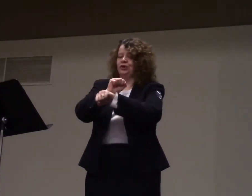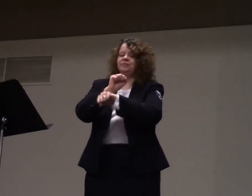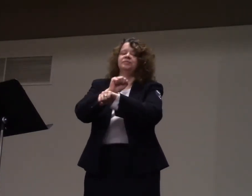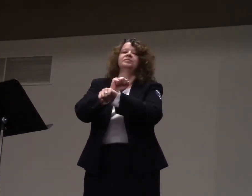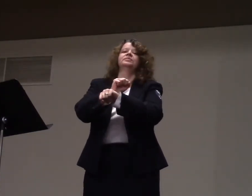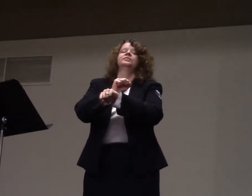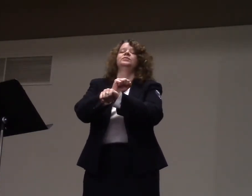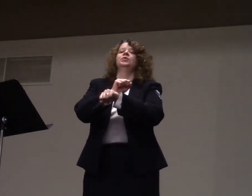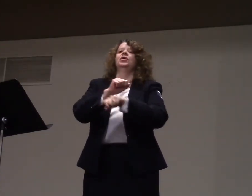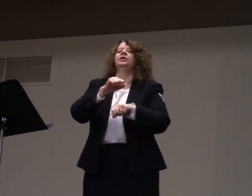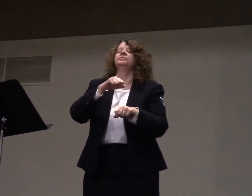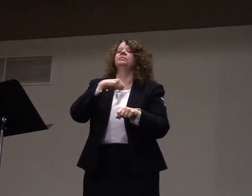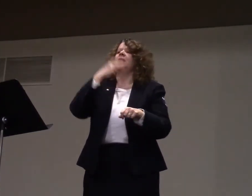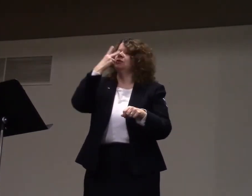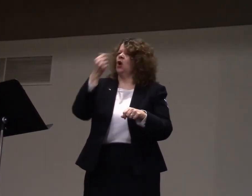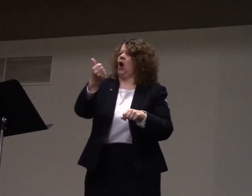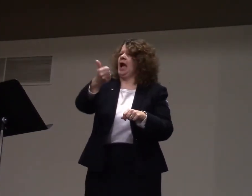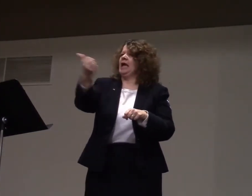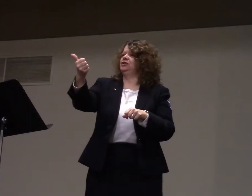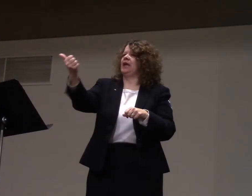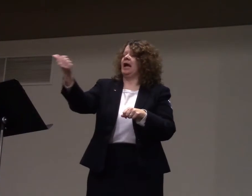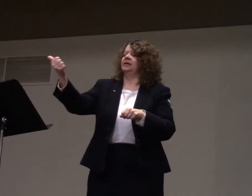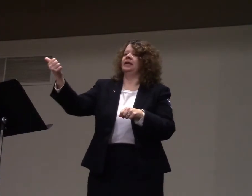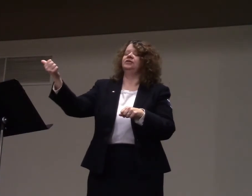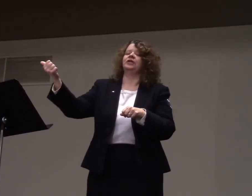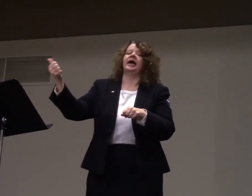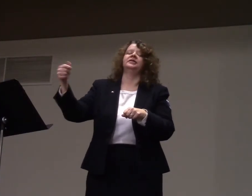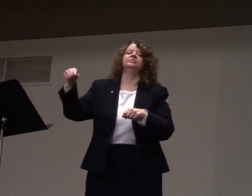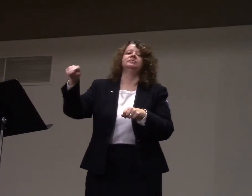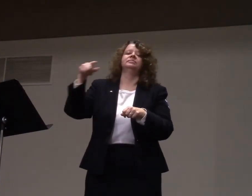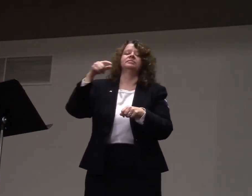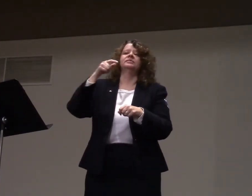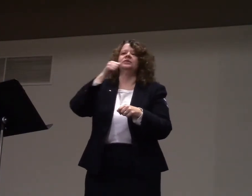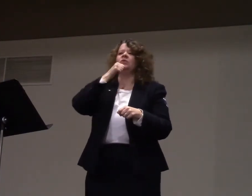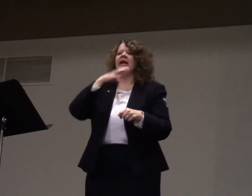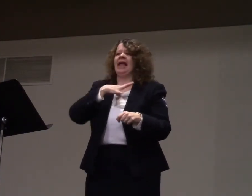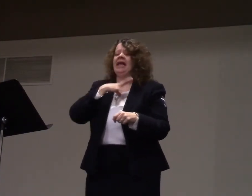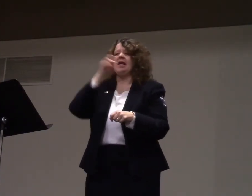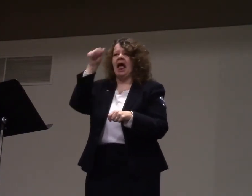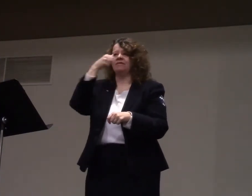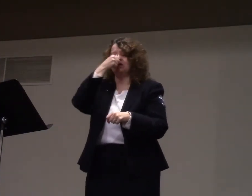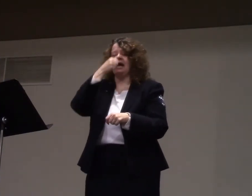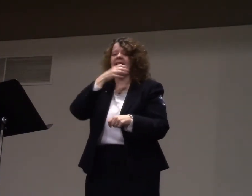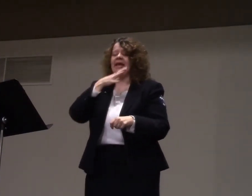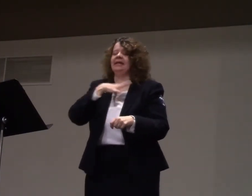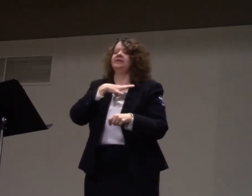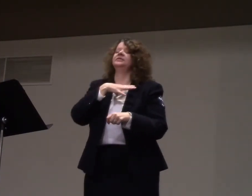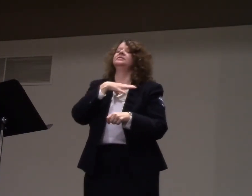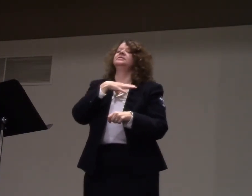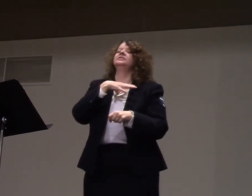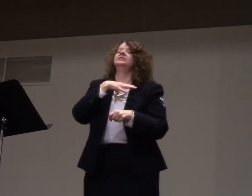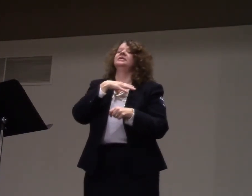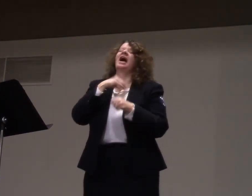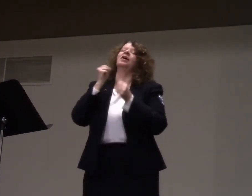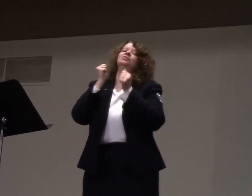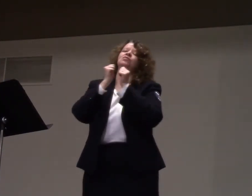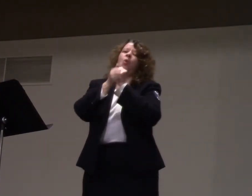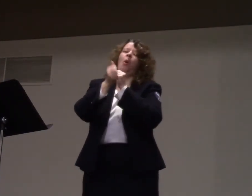I was trying to work one morning. And I saw a hitchhiker. Stayed in the other corner. It was an awful American baby.